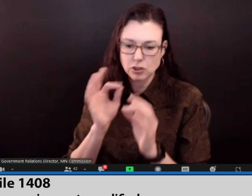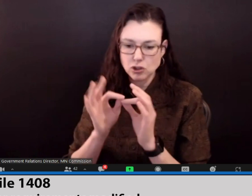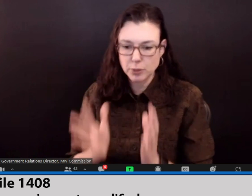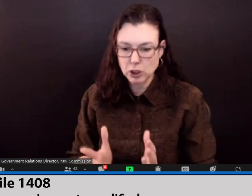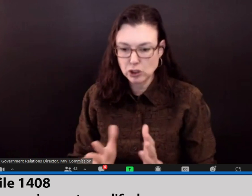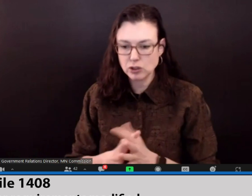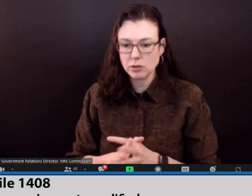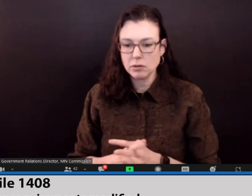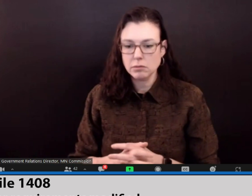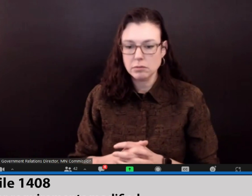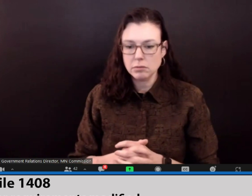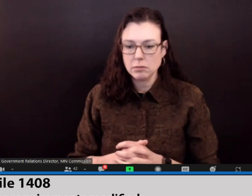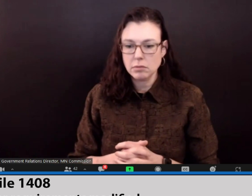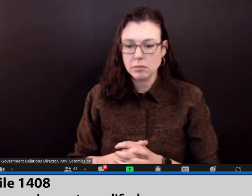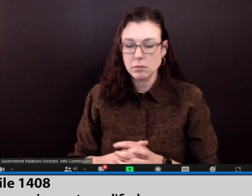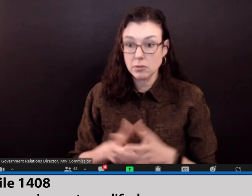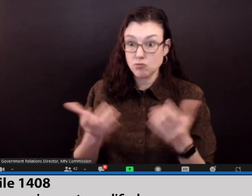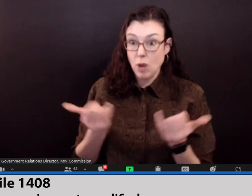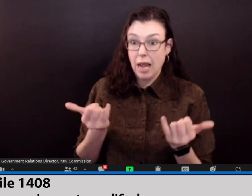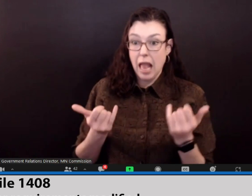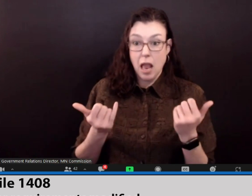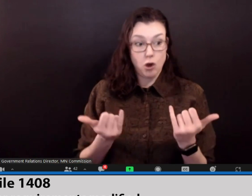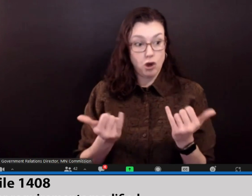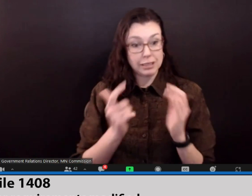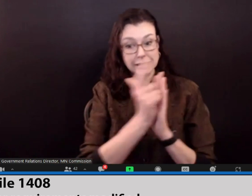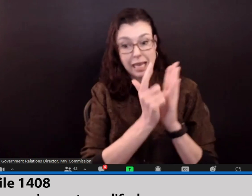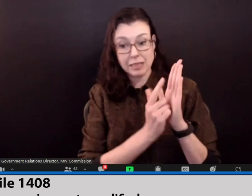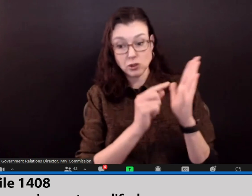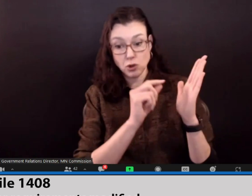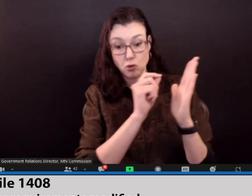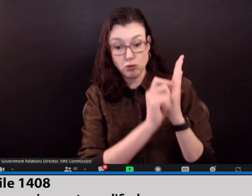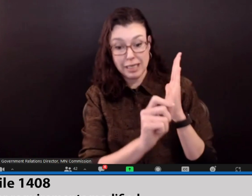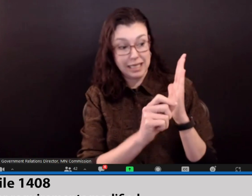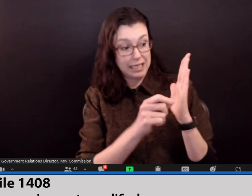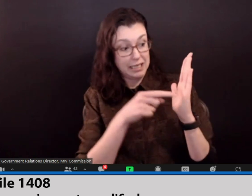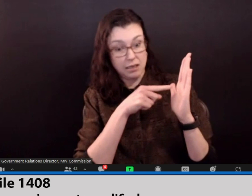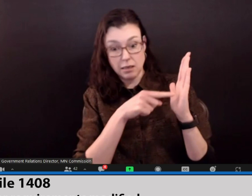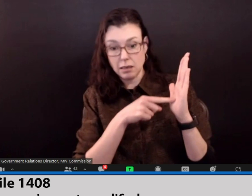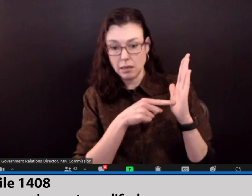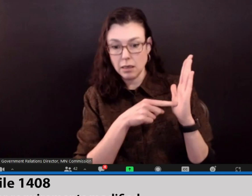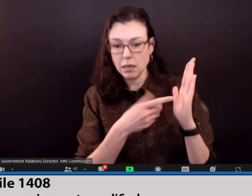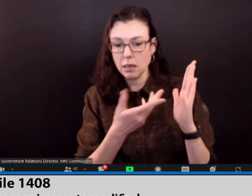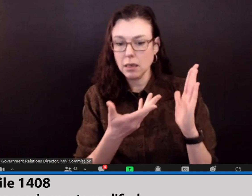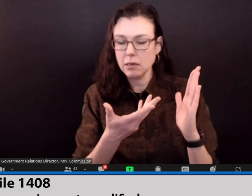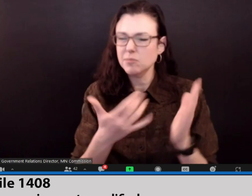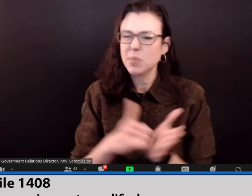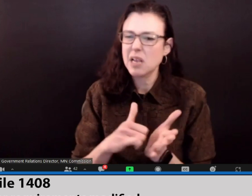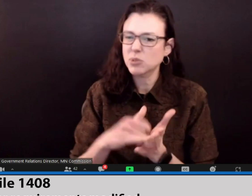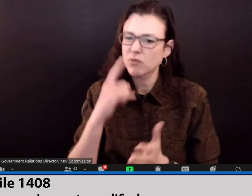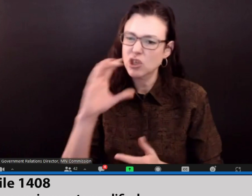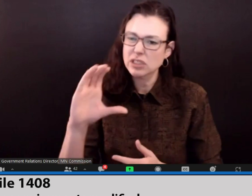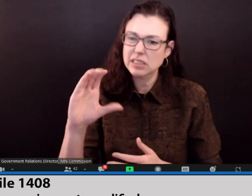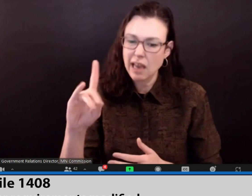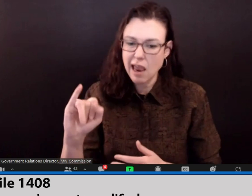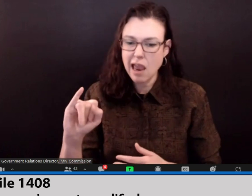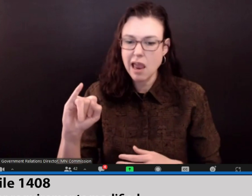certified deaf interpreters. The way that current statutes are written, it's